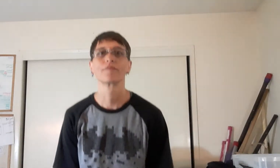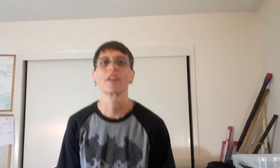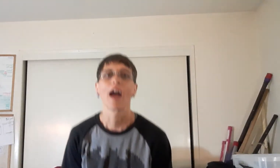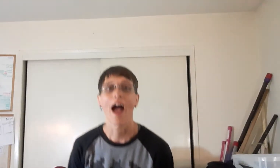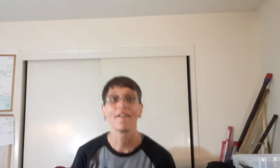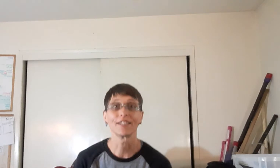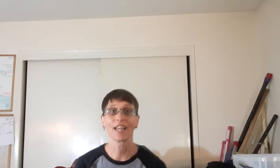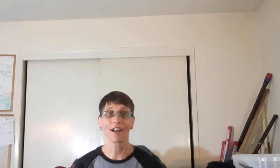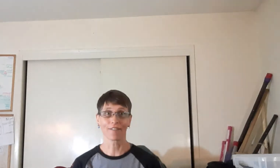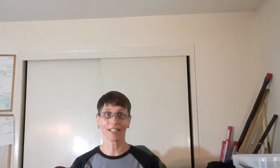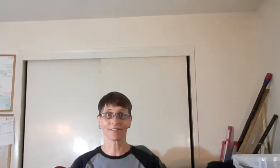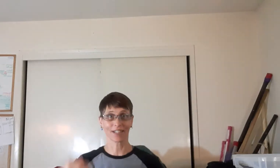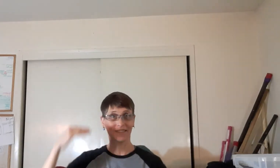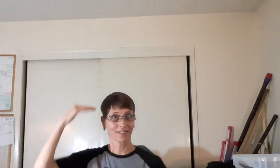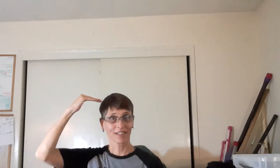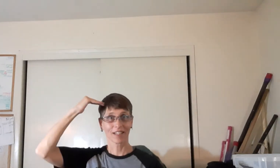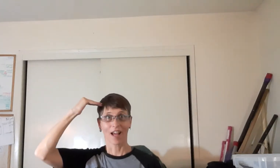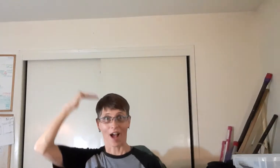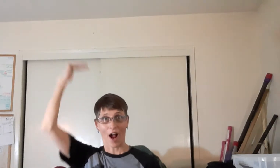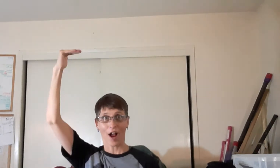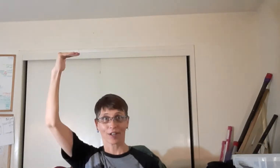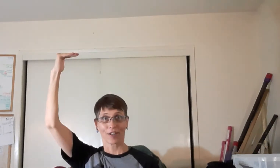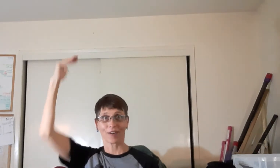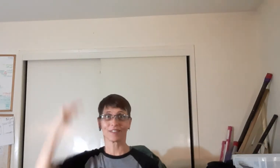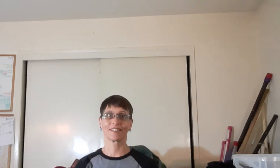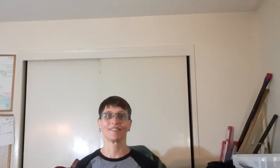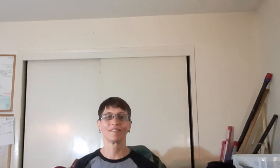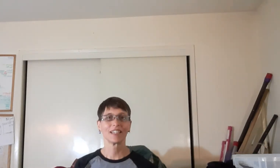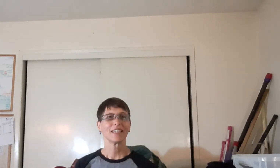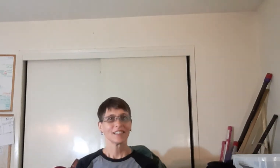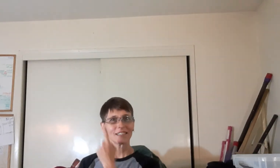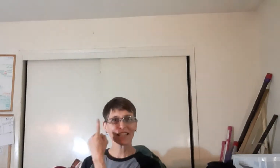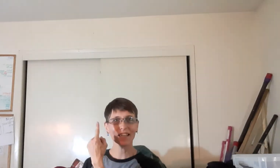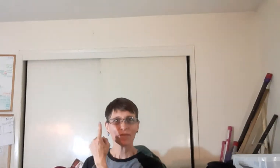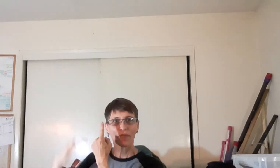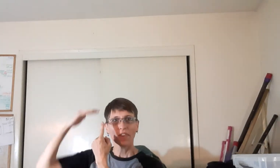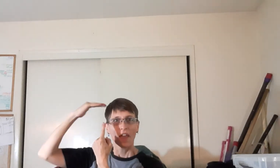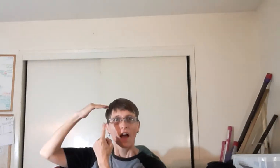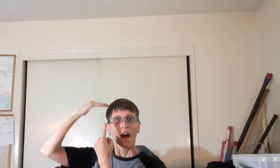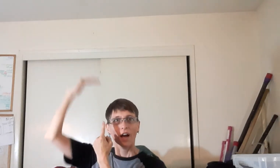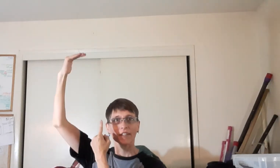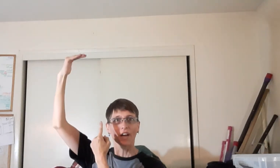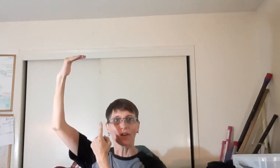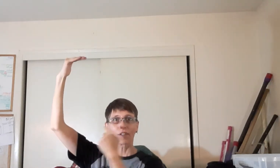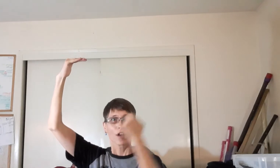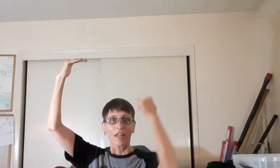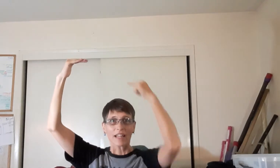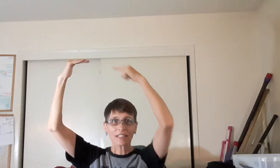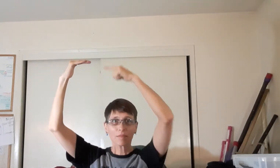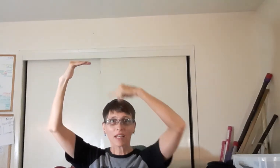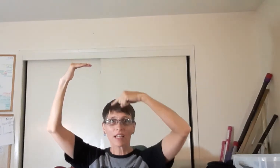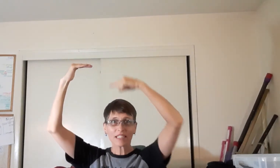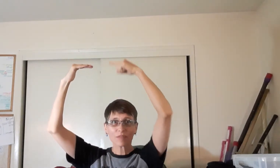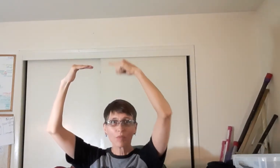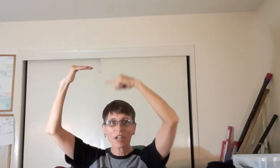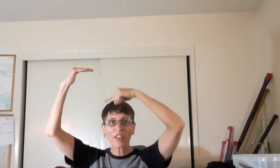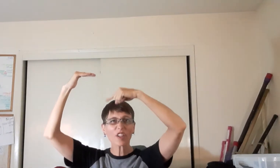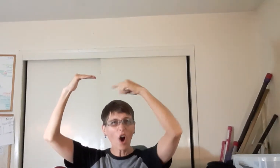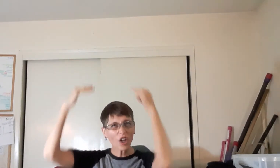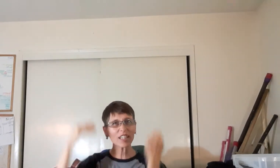I have a chair for this one. Adult. See? Adult. It's one of the tallest